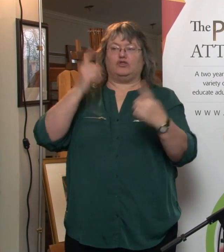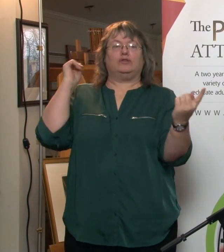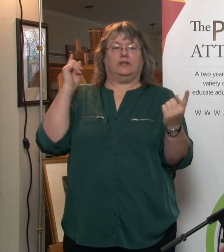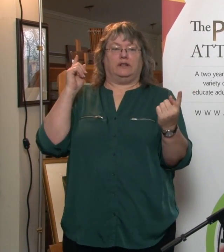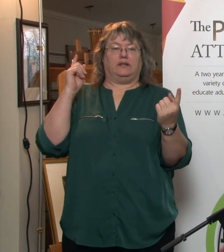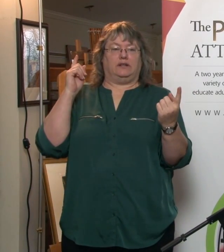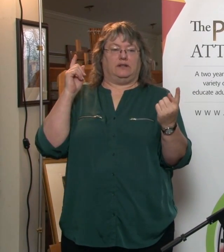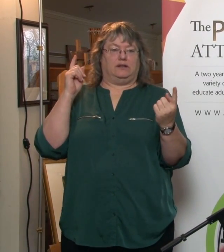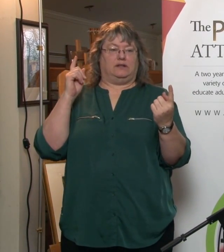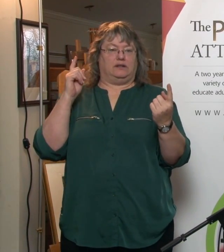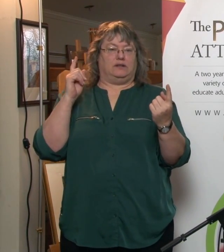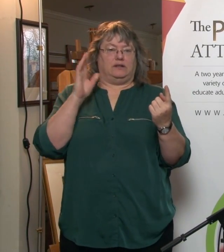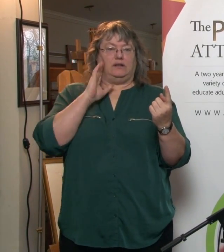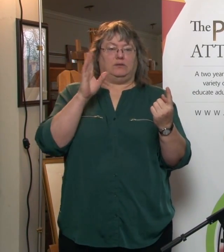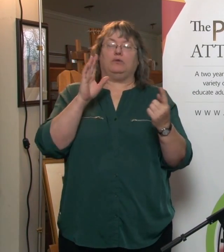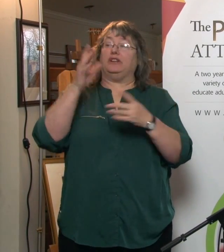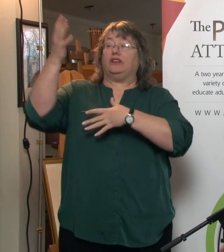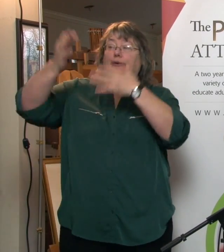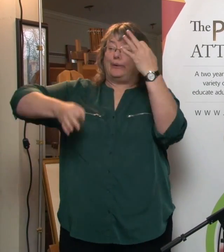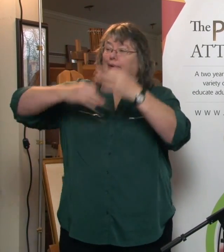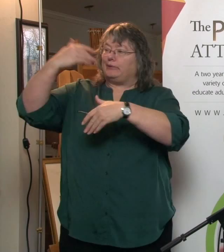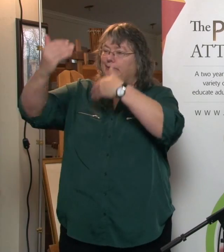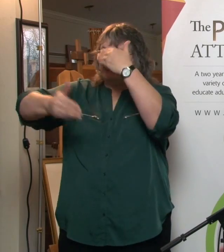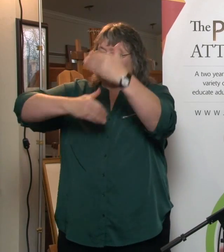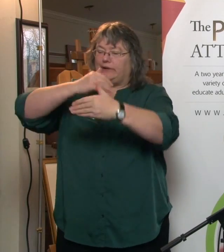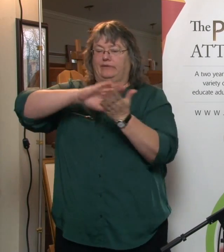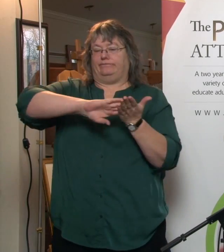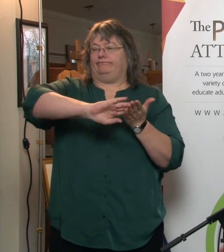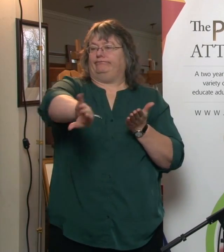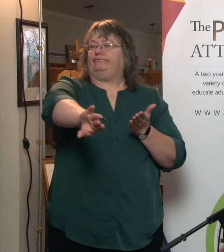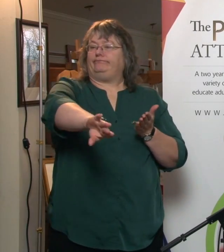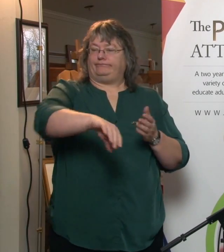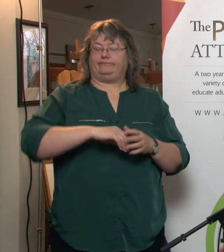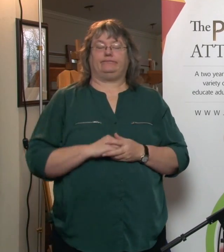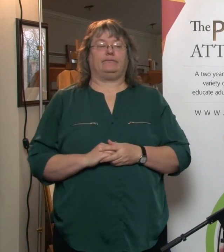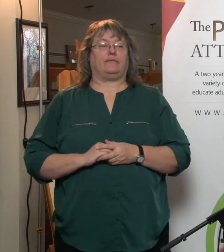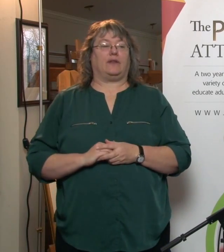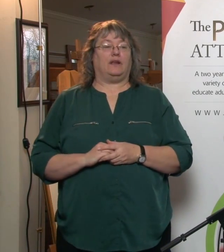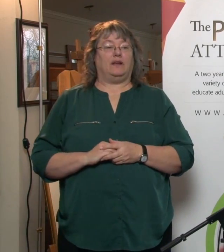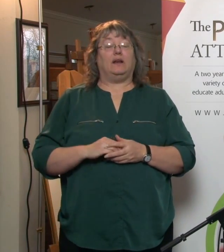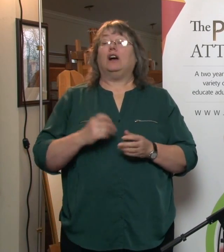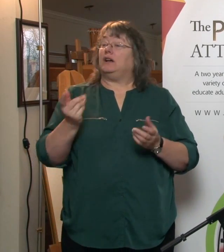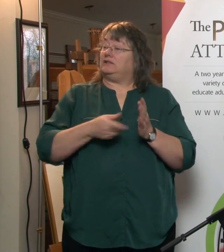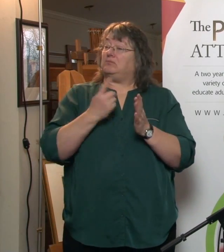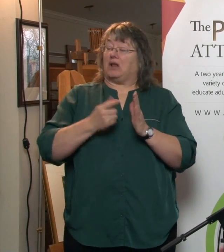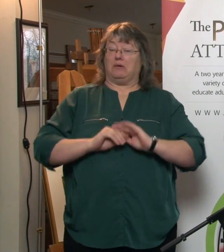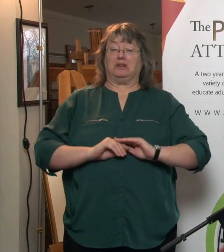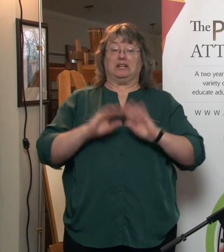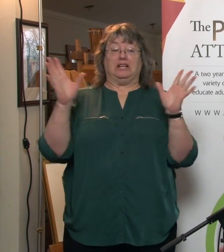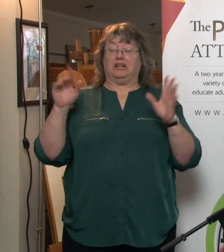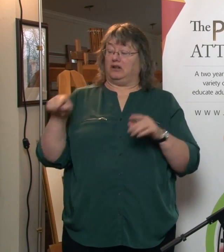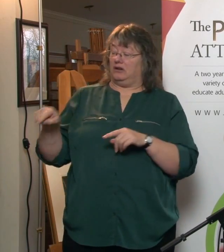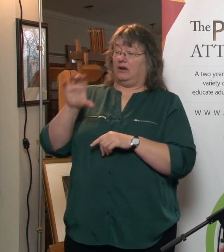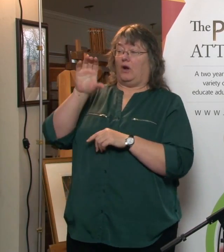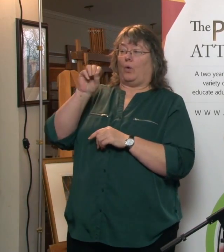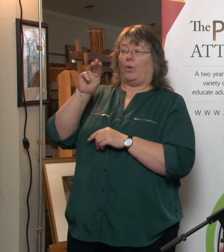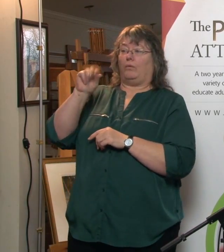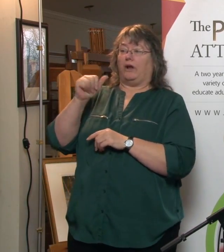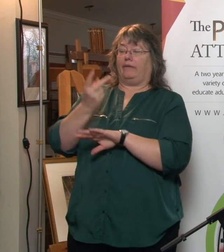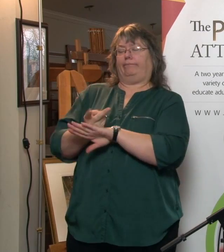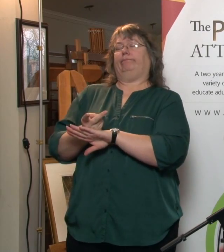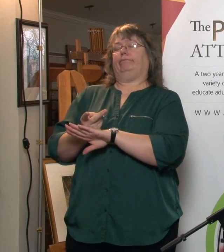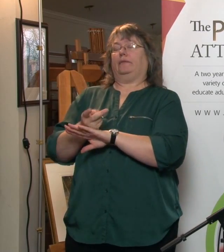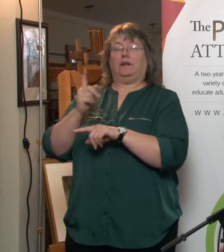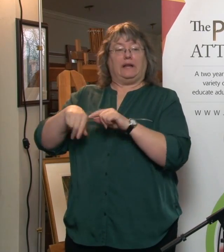there can ultimately be a court process in that way. Sometimes, as you can imagine, it's very black and white. You end up in a coma. You know, it's very